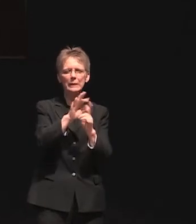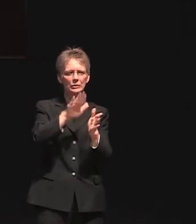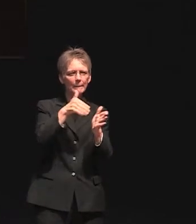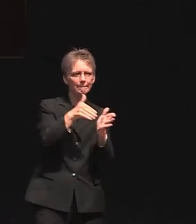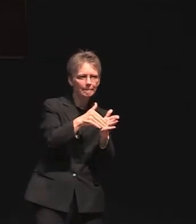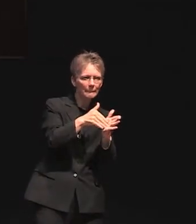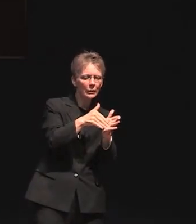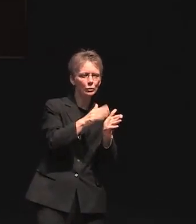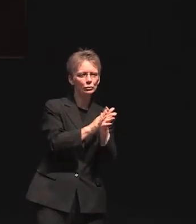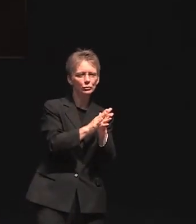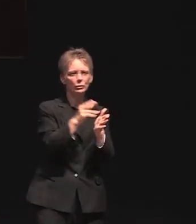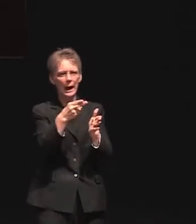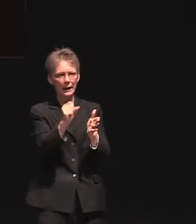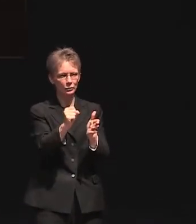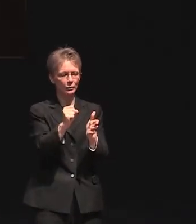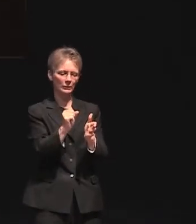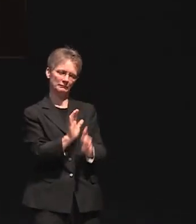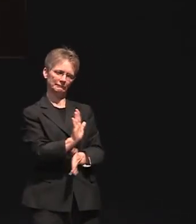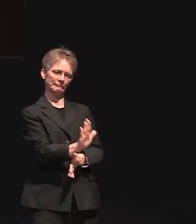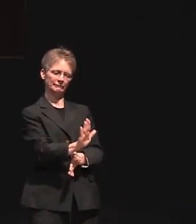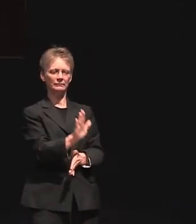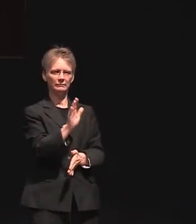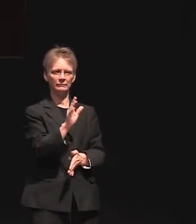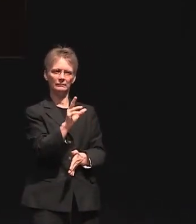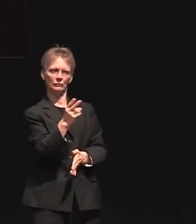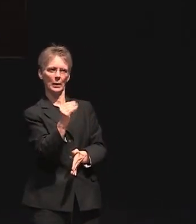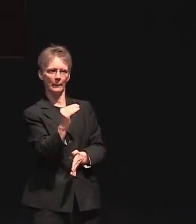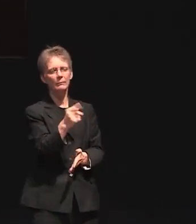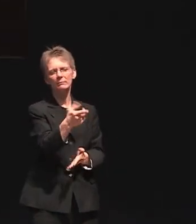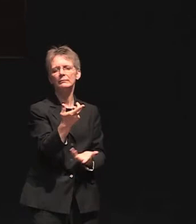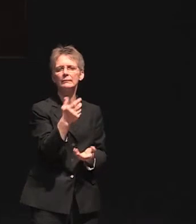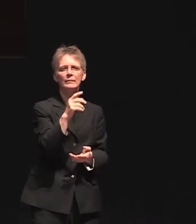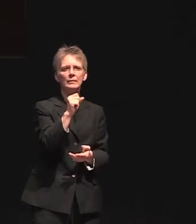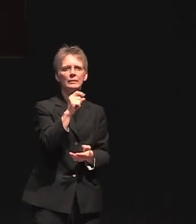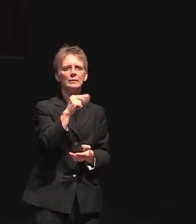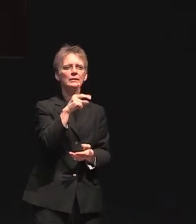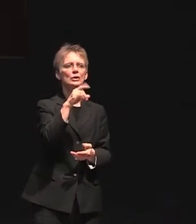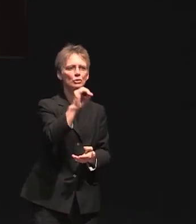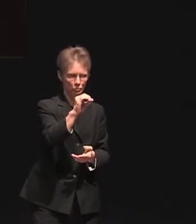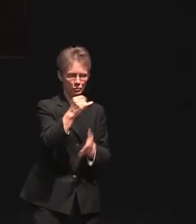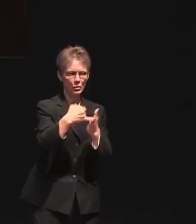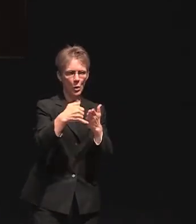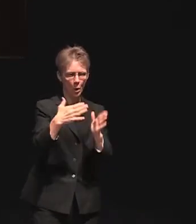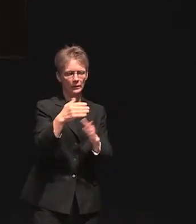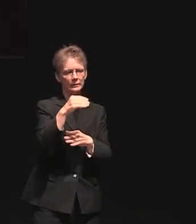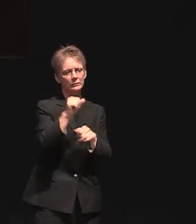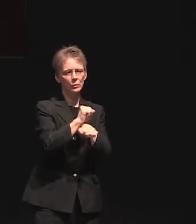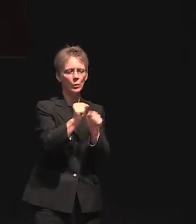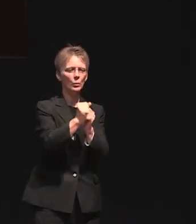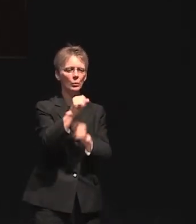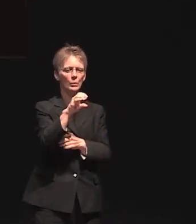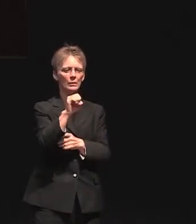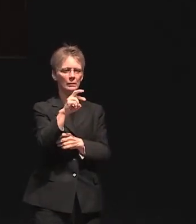and high school years that for him his art and he was a studio artist he did ceramic art. For him his